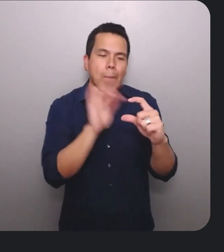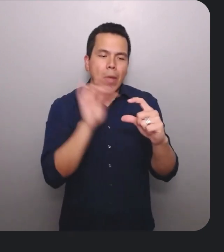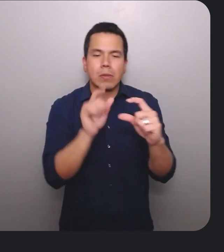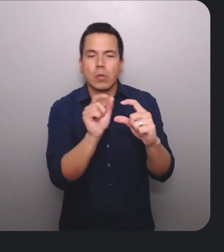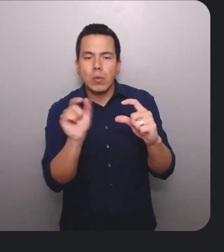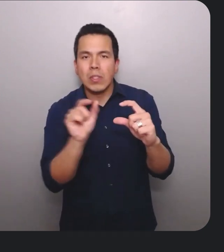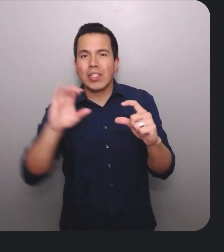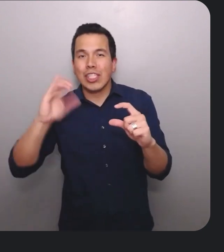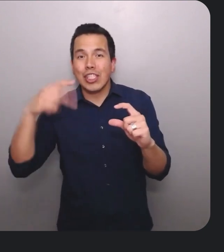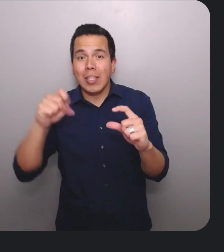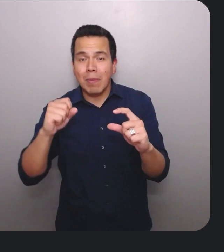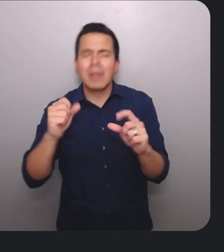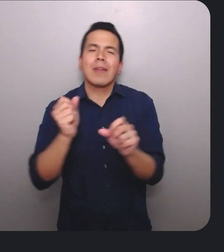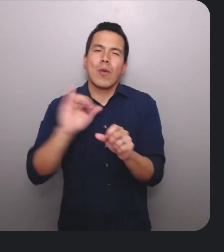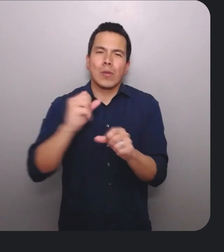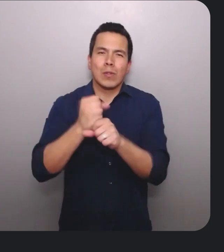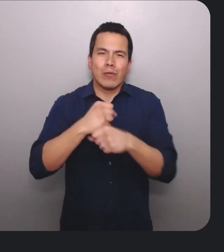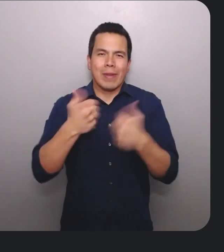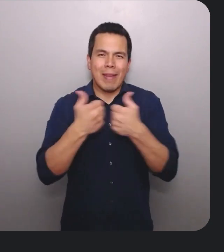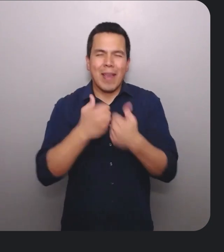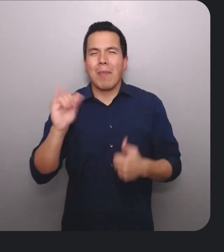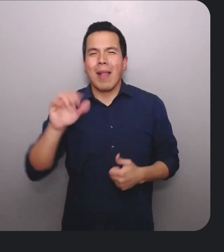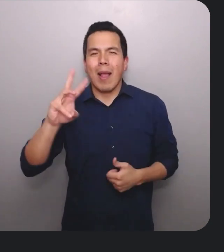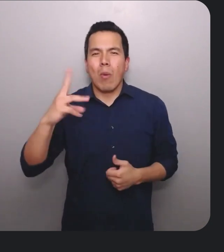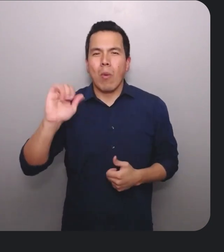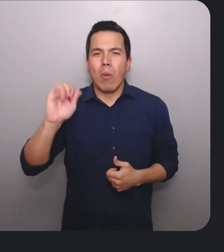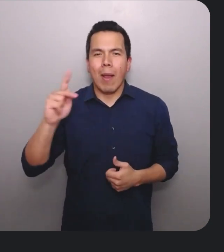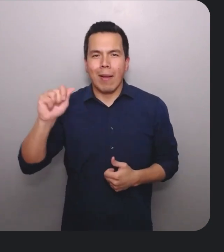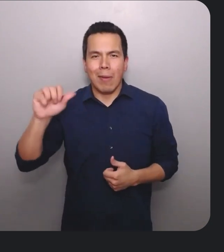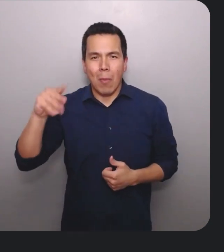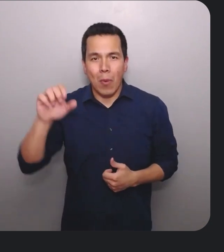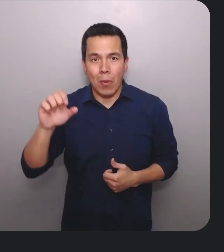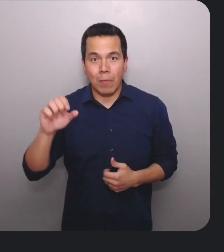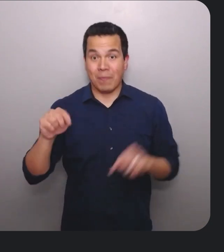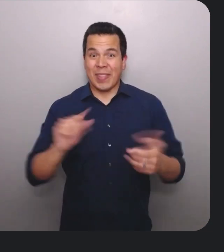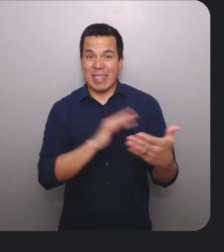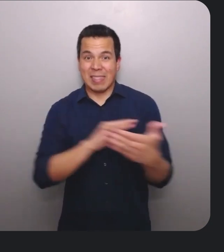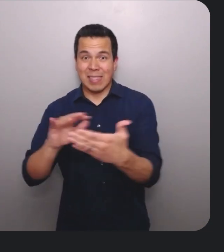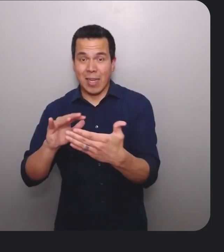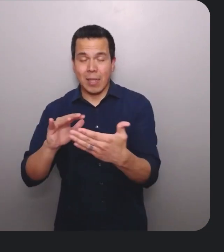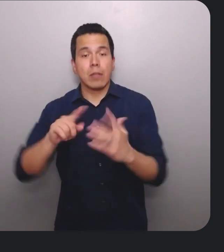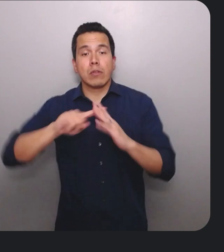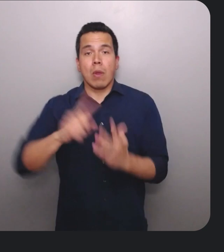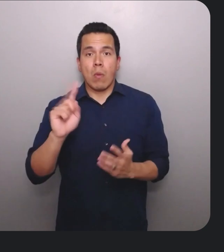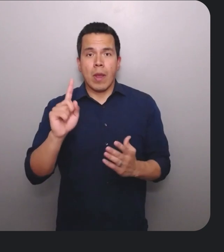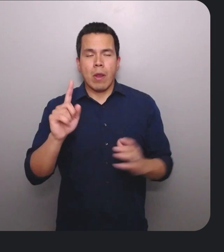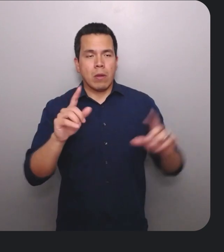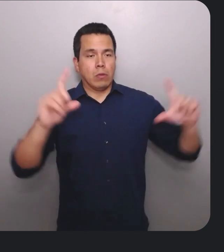and chips, and built a bit of a game similar to a whack-a-mole. In this study, a trial started by clicking a circle at the center of the